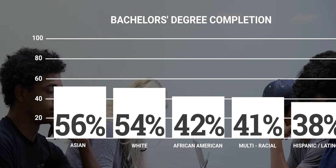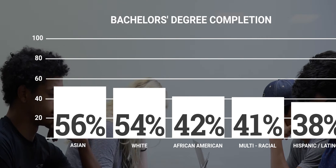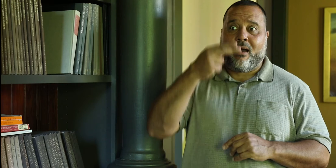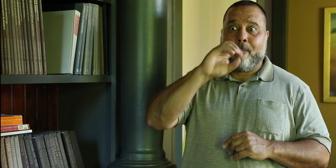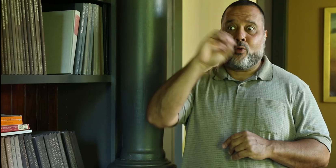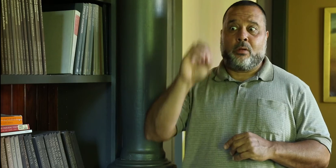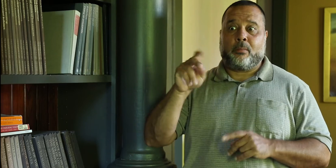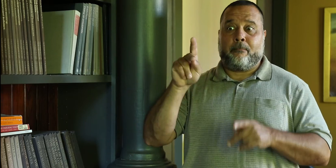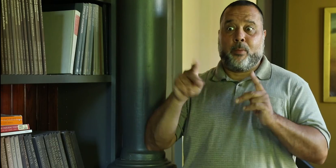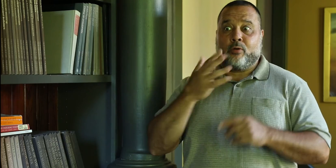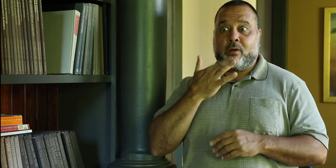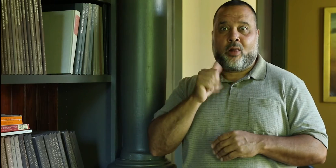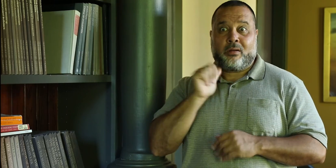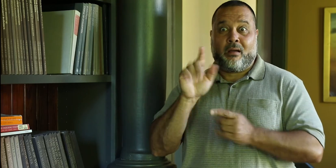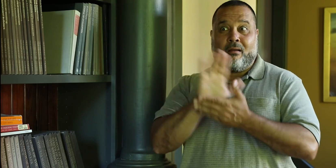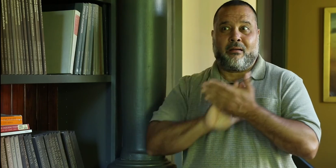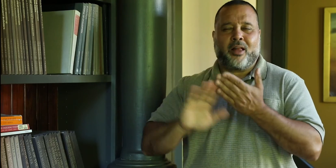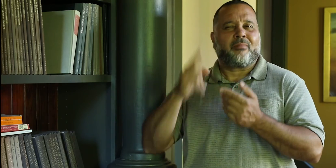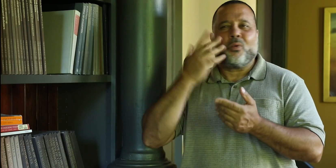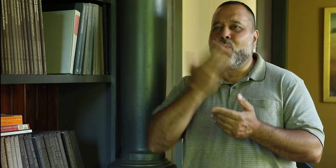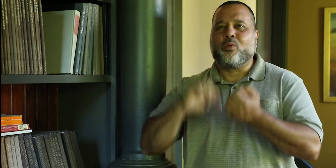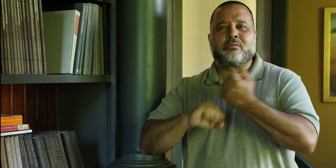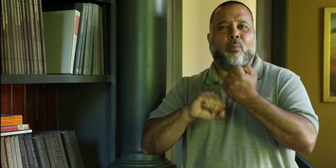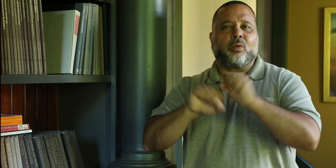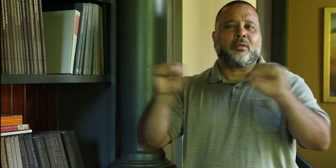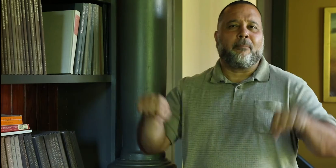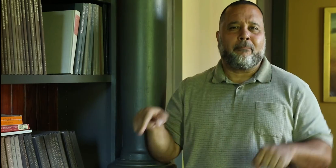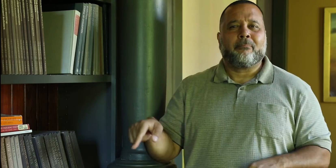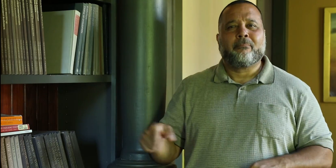Deaf people of color don't go to college because there are no support systems in place for them.